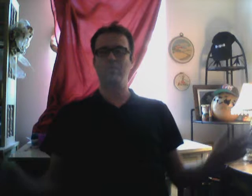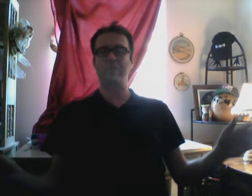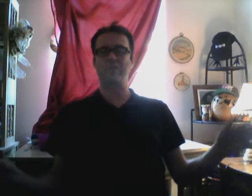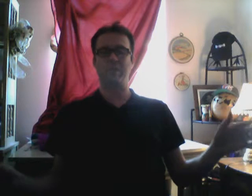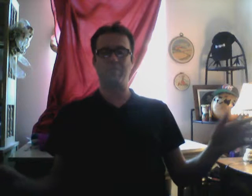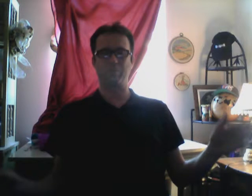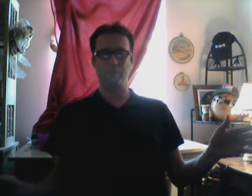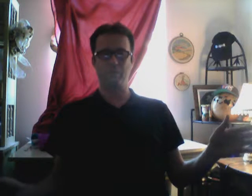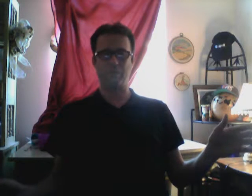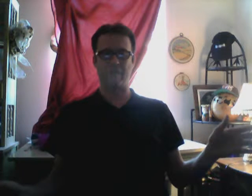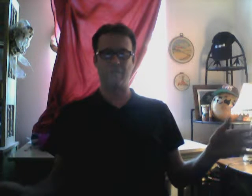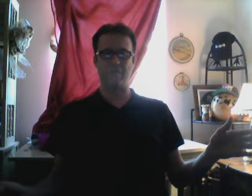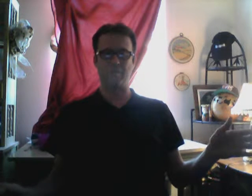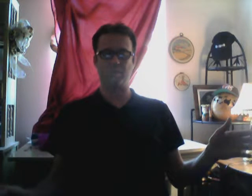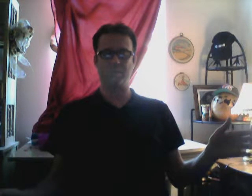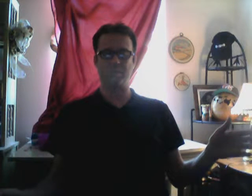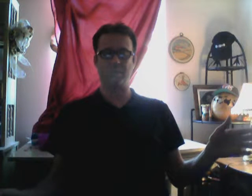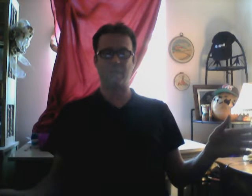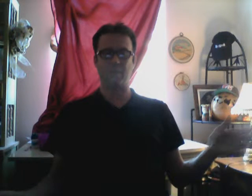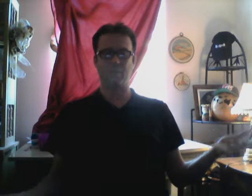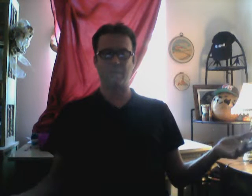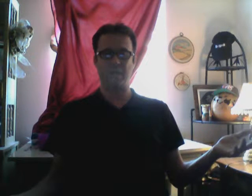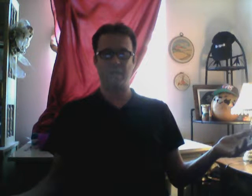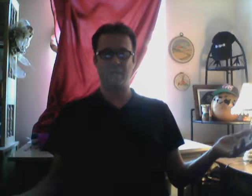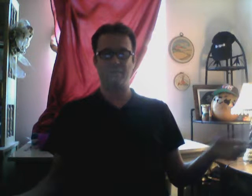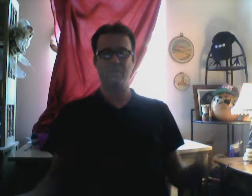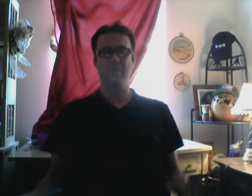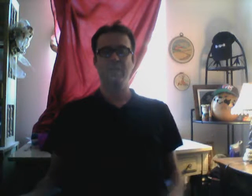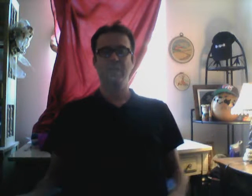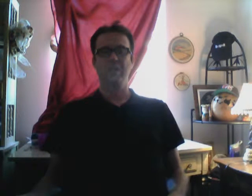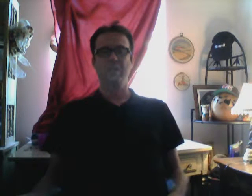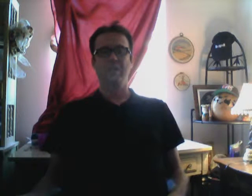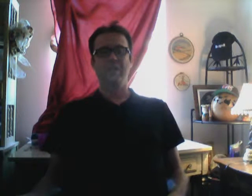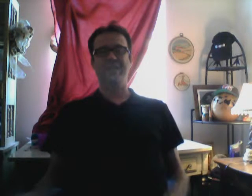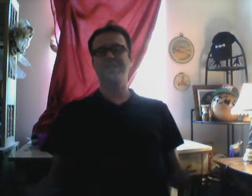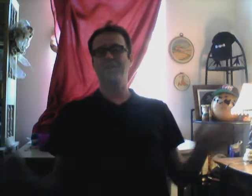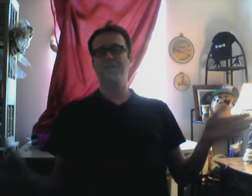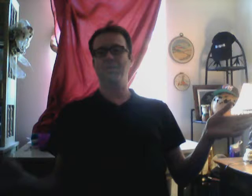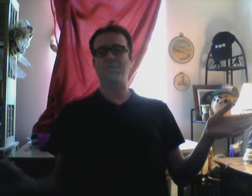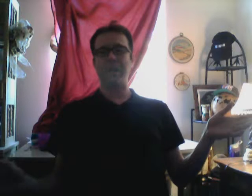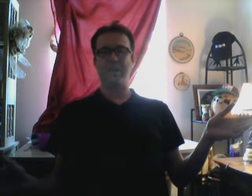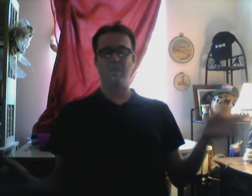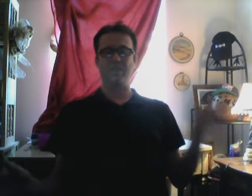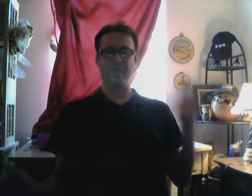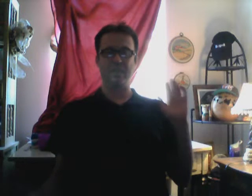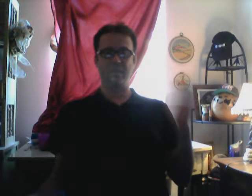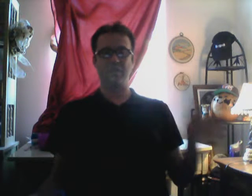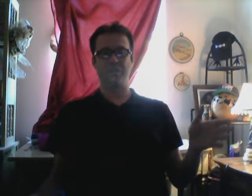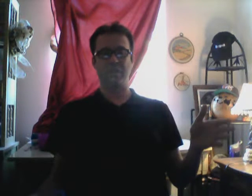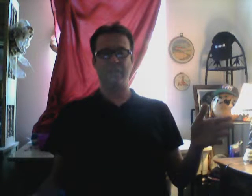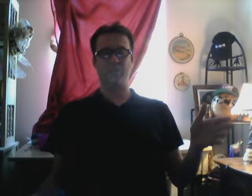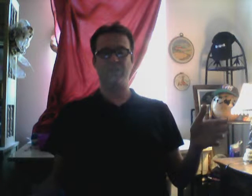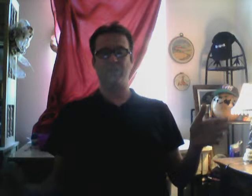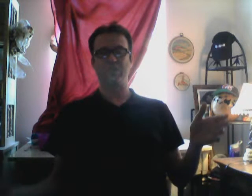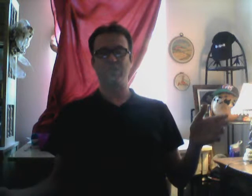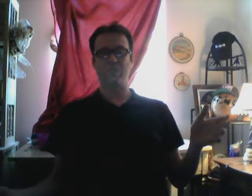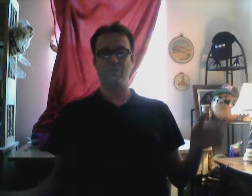They're trying to prove. How valuable it is. By ruining my life. It's also. The battle. Of the English language. Versus code.